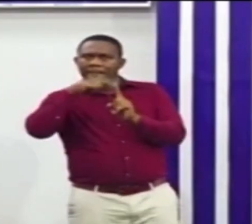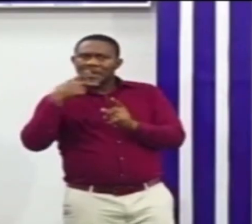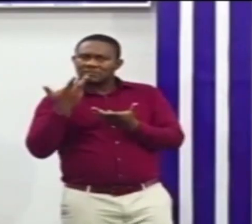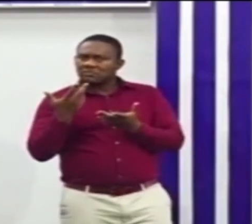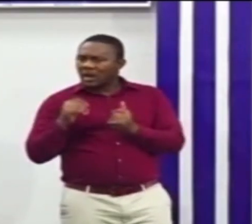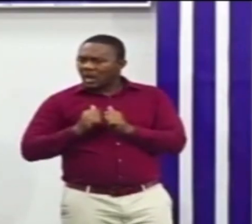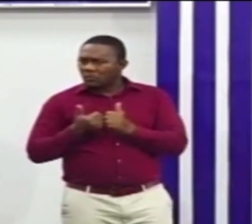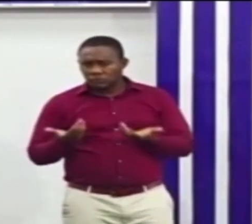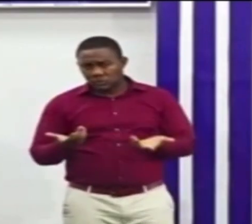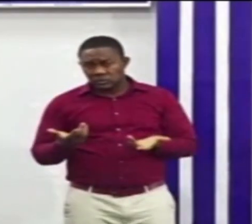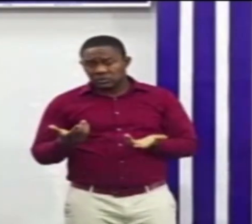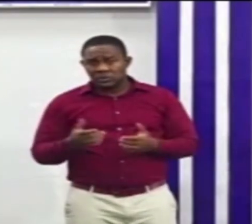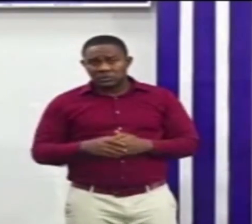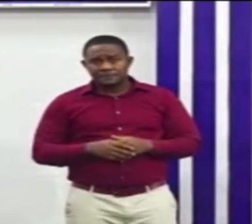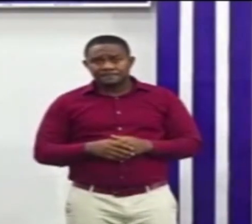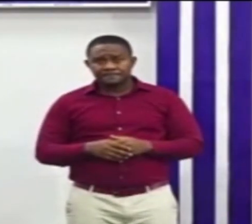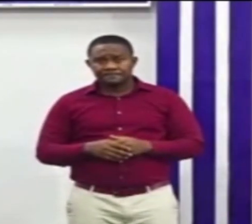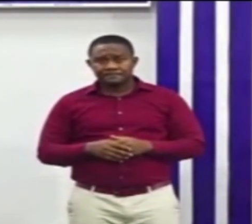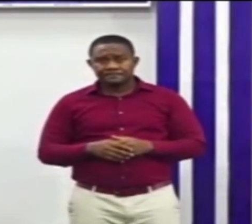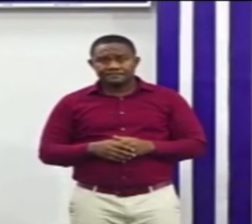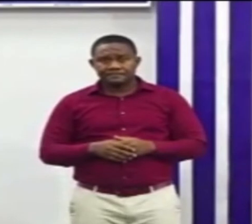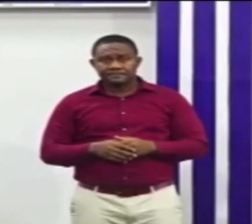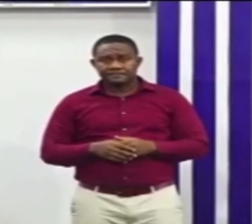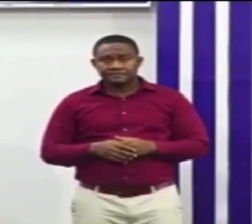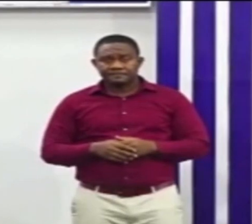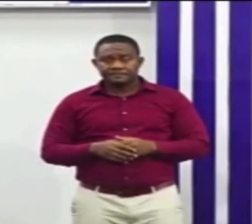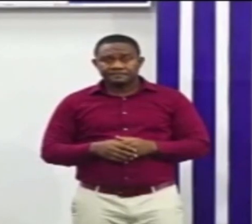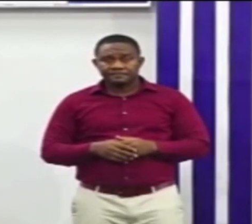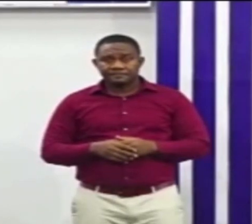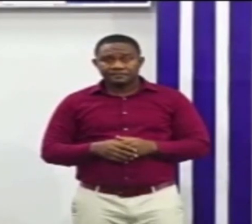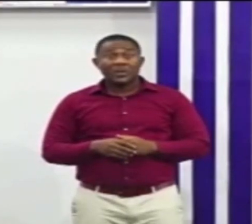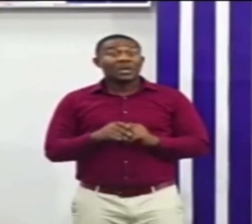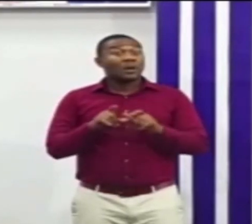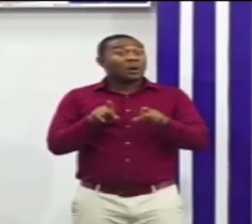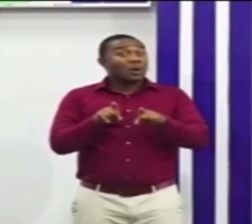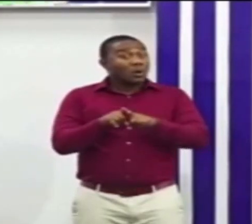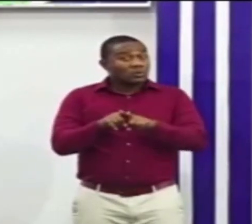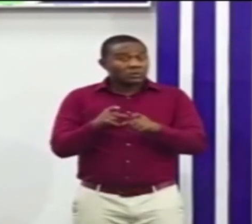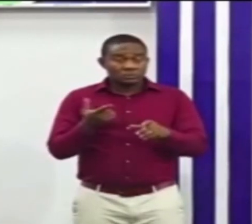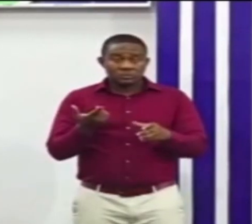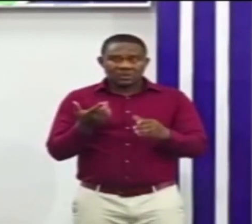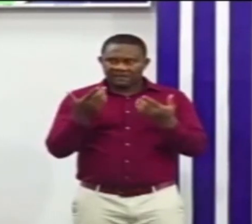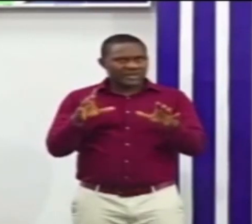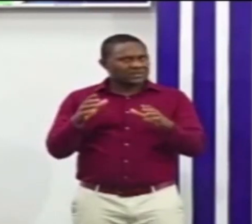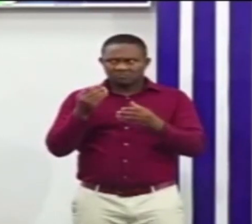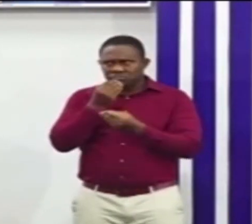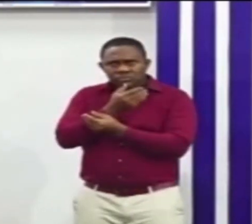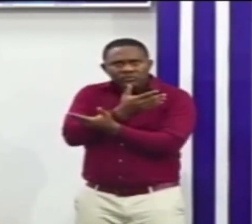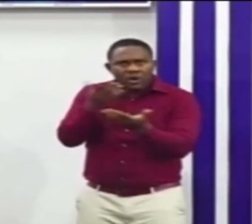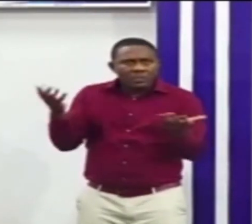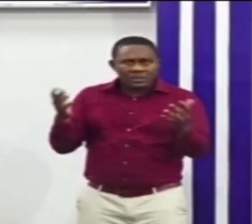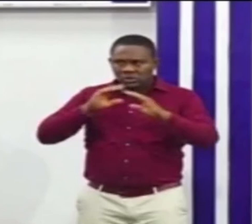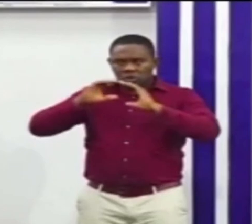facility exclusively we've also been able to communicate to everyone we're selling